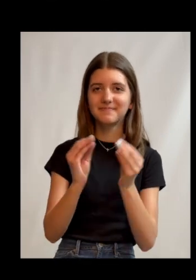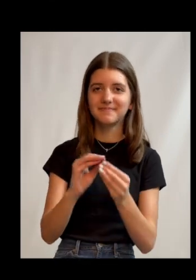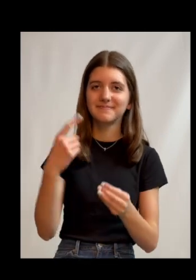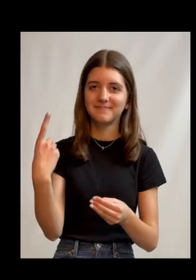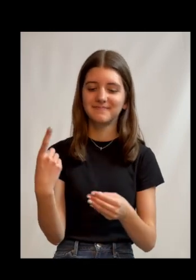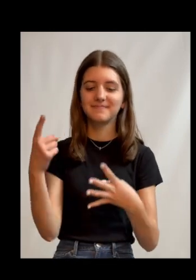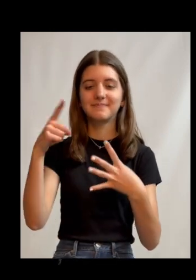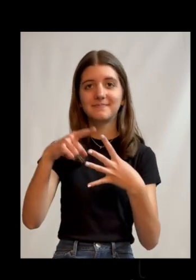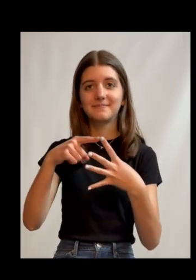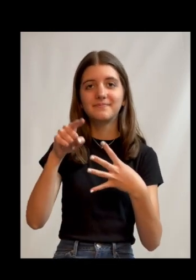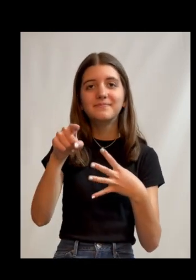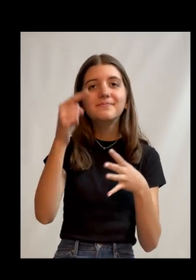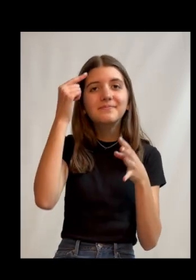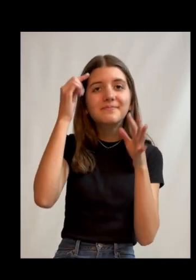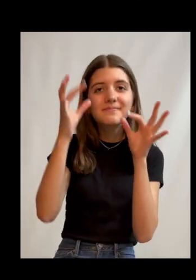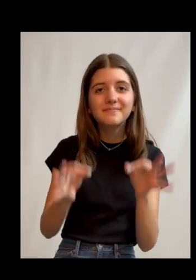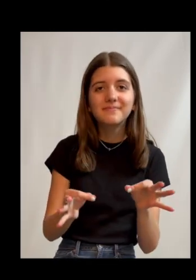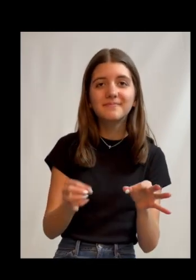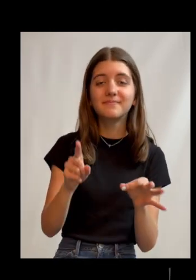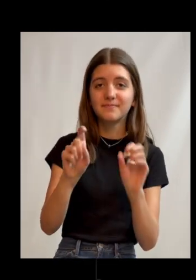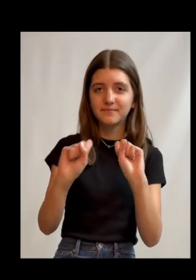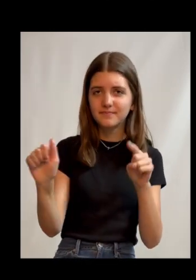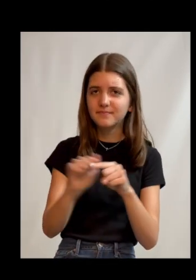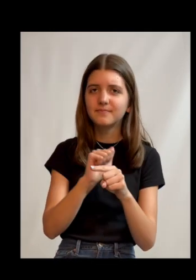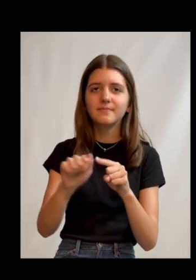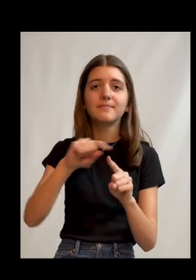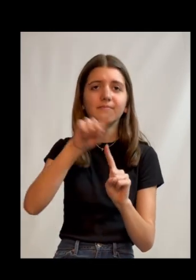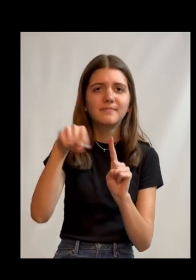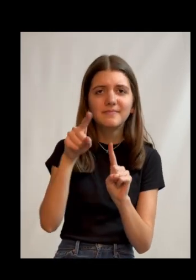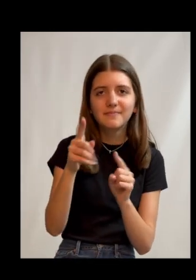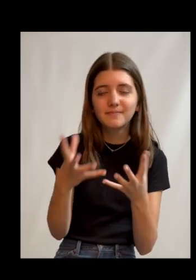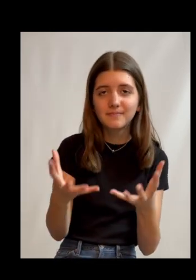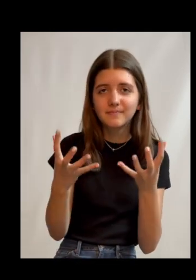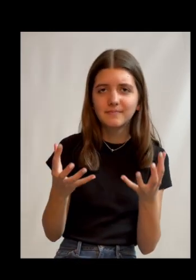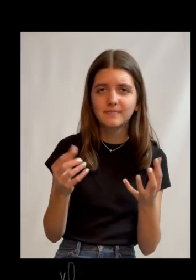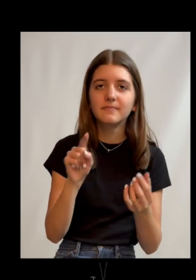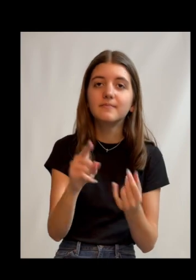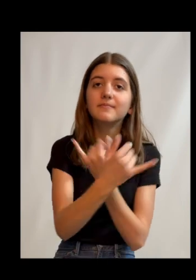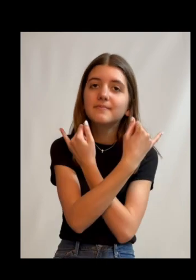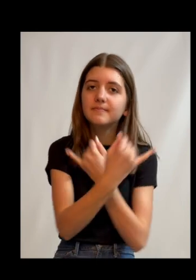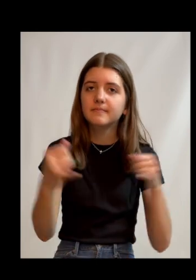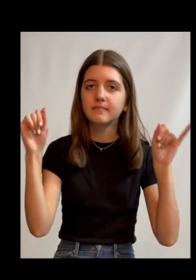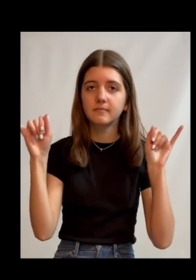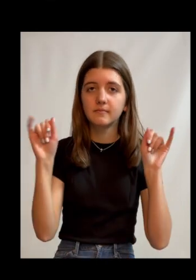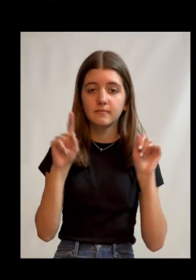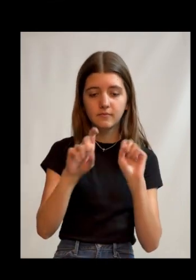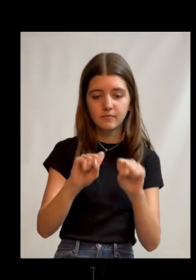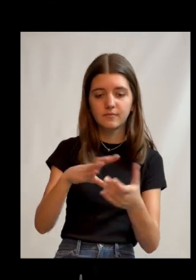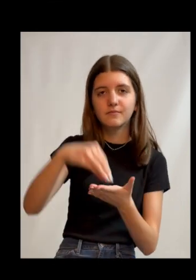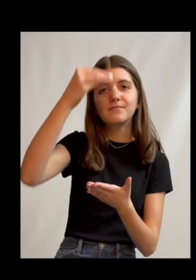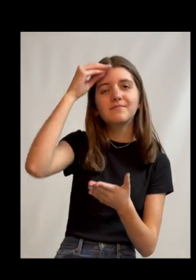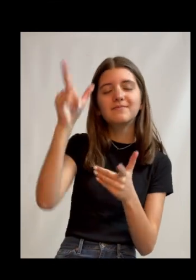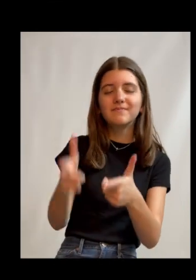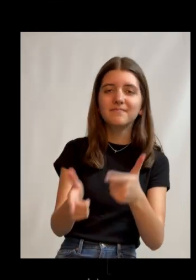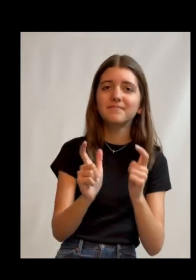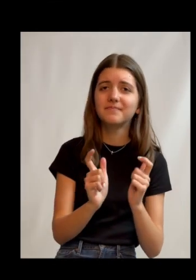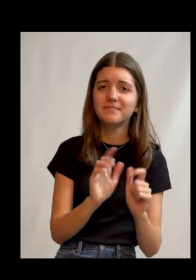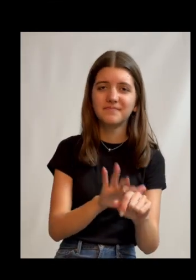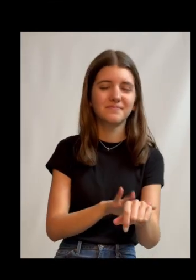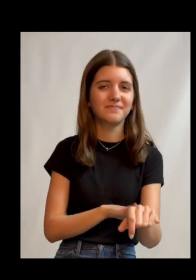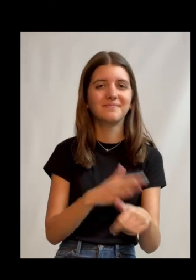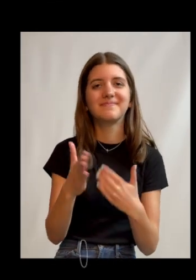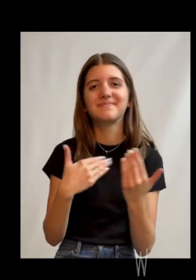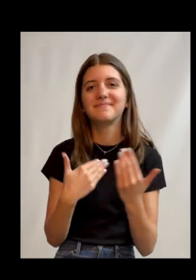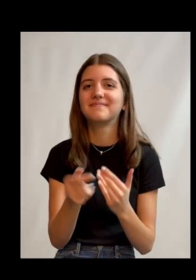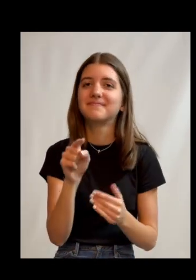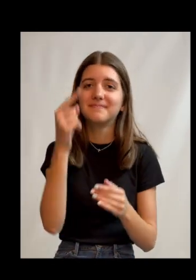Reason number one, it's self-paced. You can do it whenever you want and it gives you independence. You can